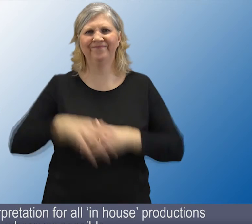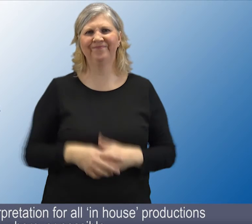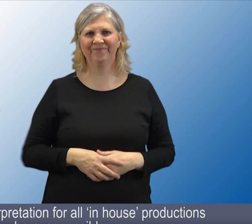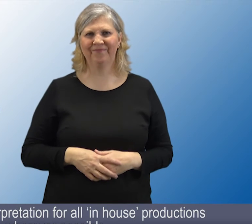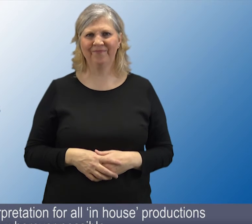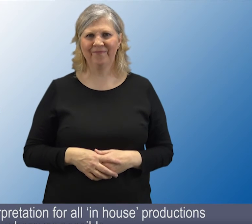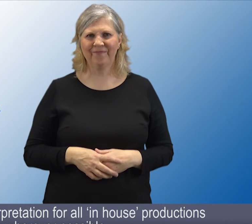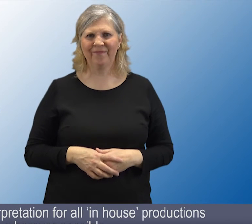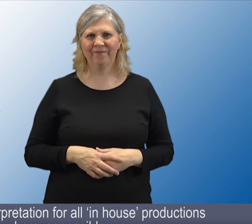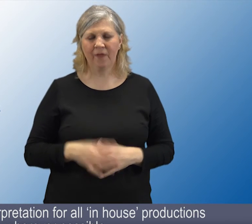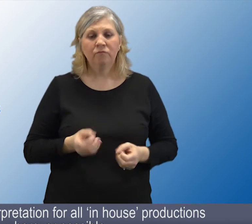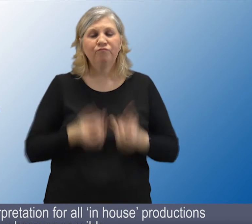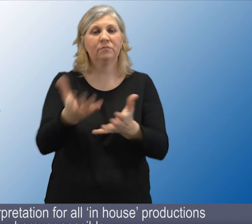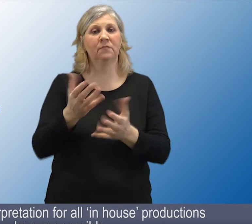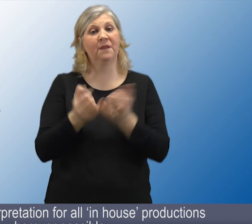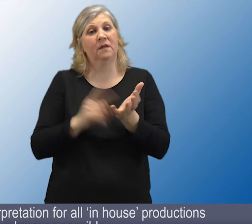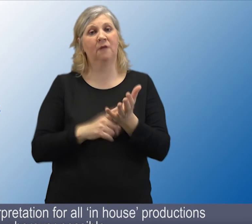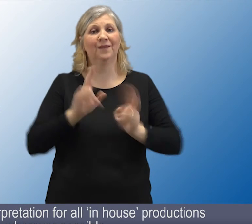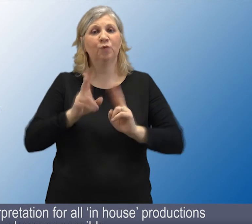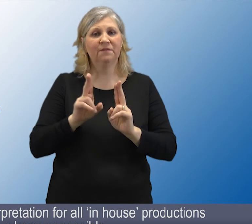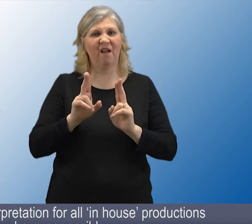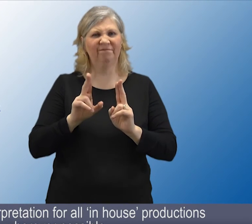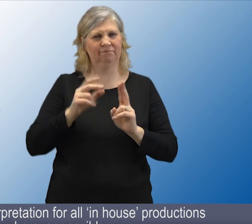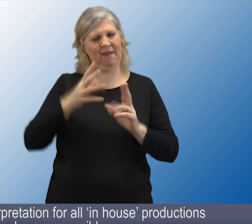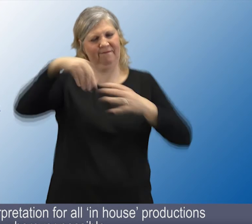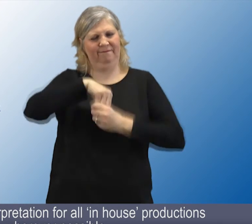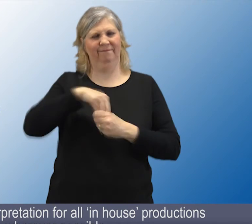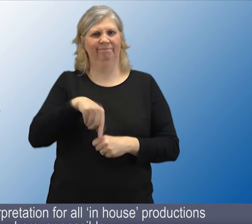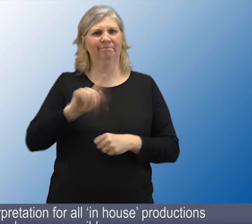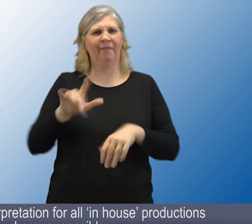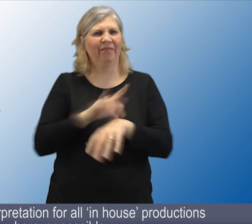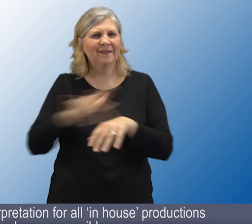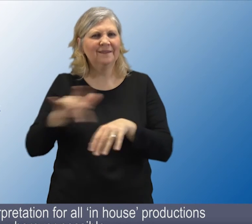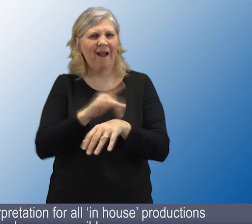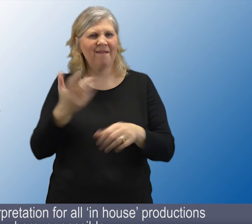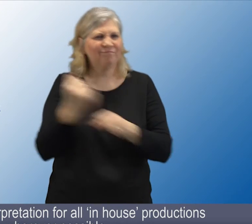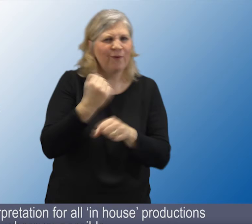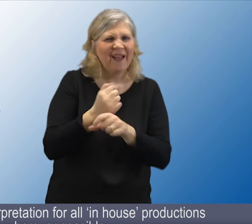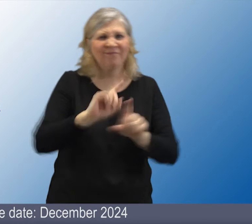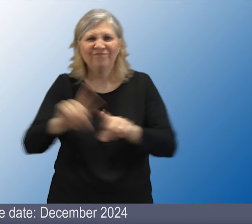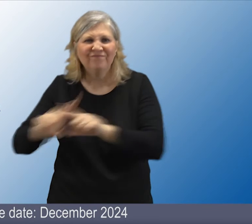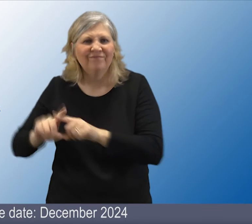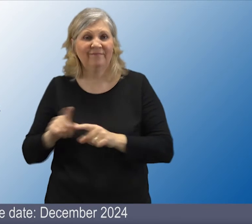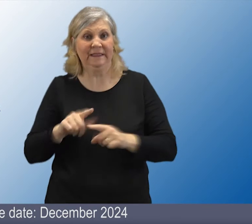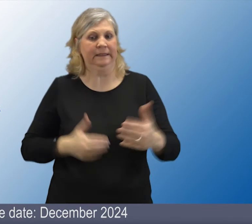Provide BSL interpretation for in-house theatre productions wherever possible. 29. date, December